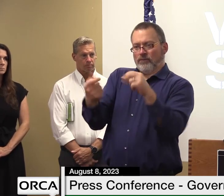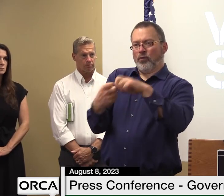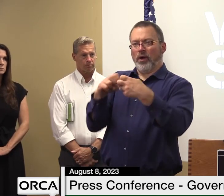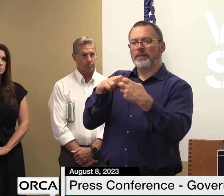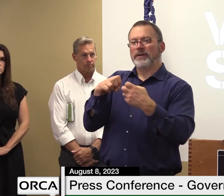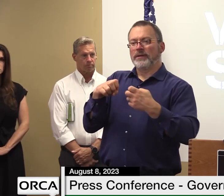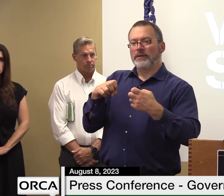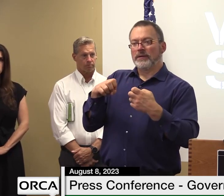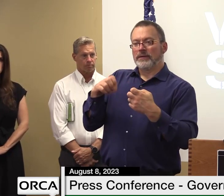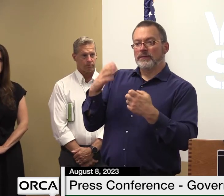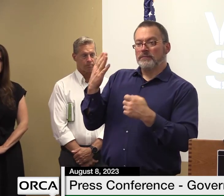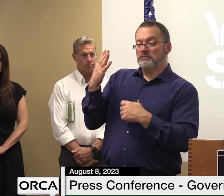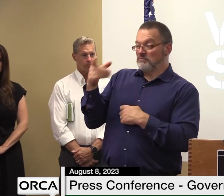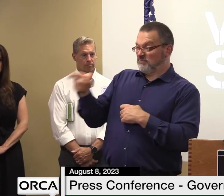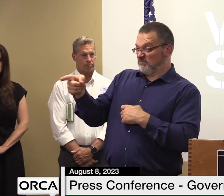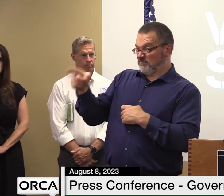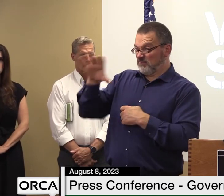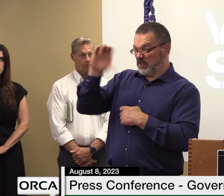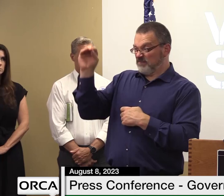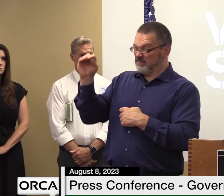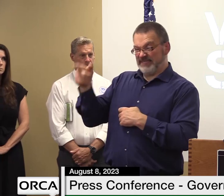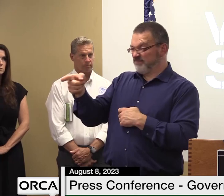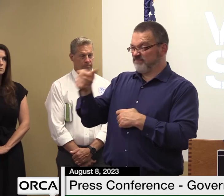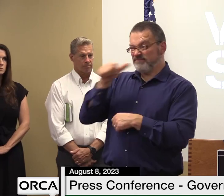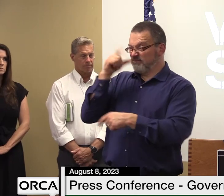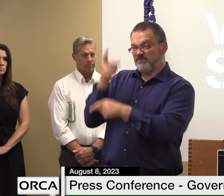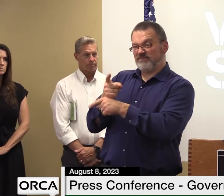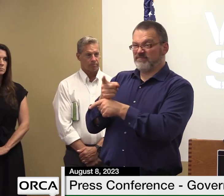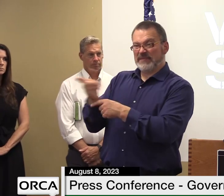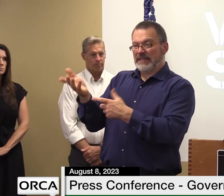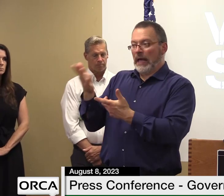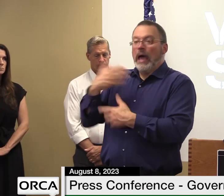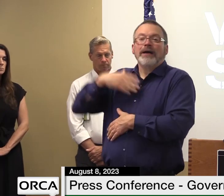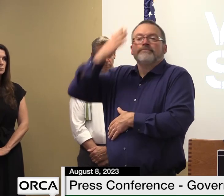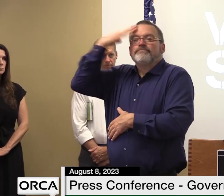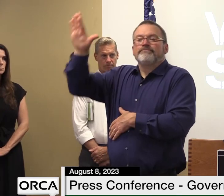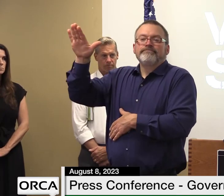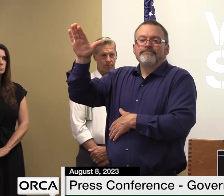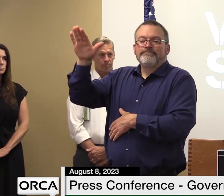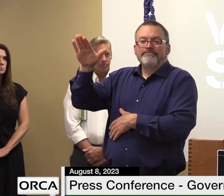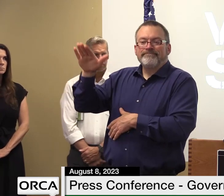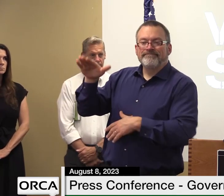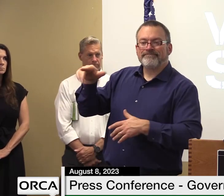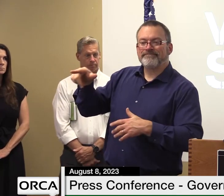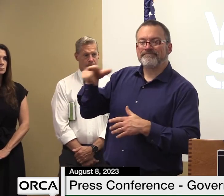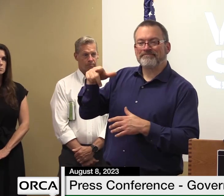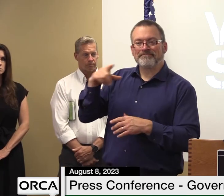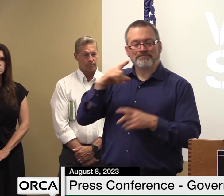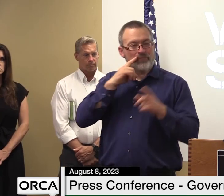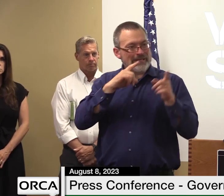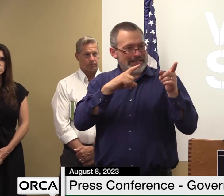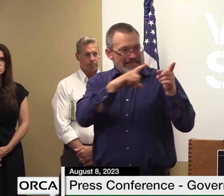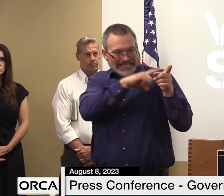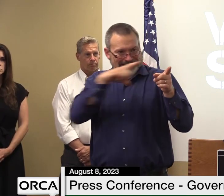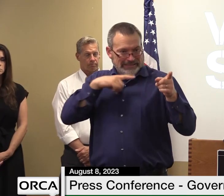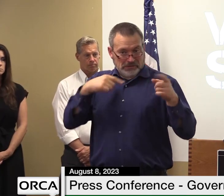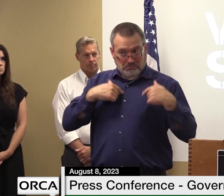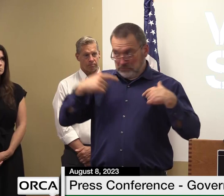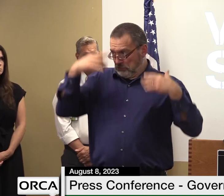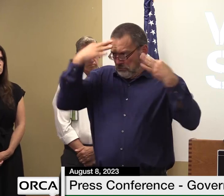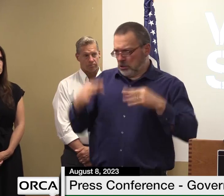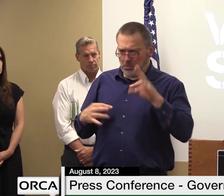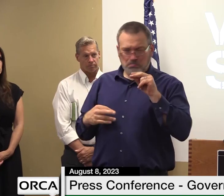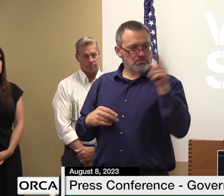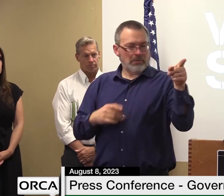the right entity to oversee 2-1-1 i don't know that's something the legislature is going to have to consider if they